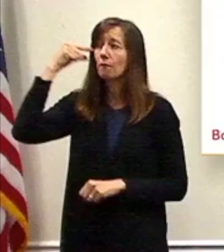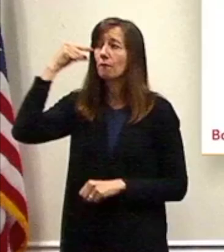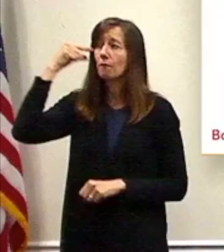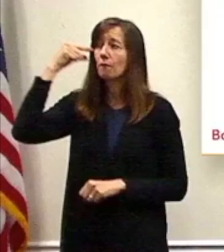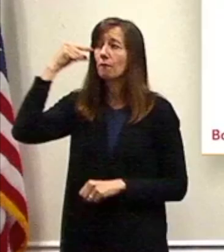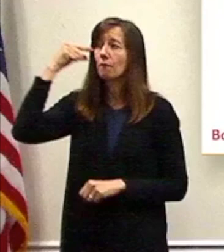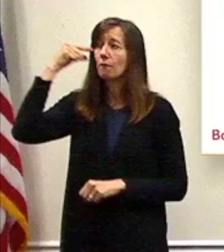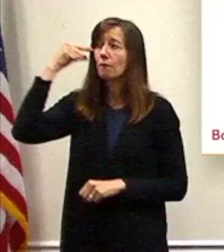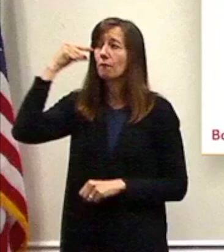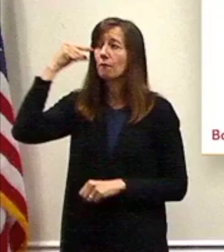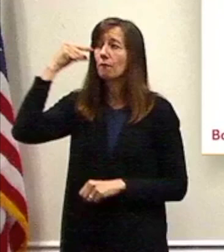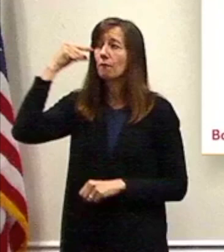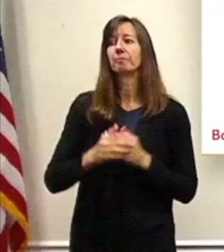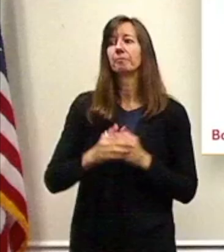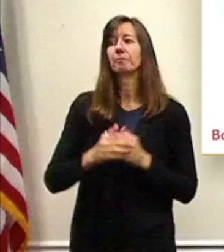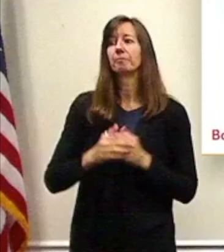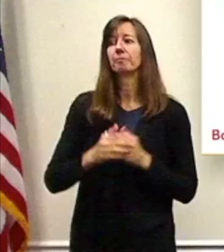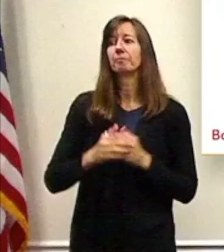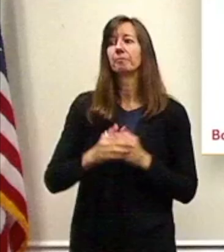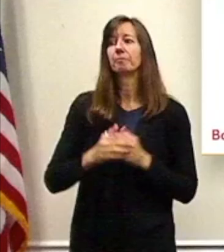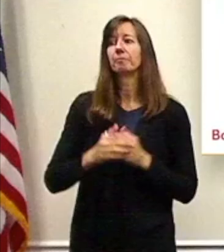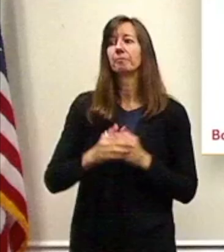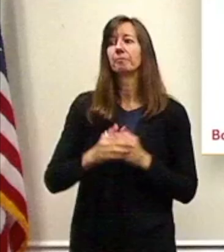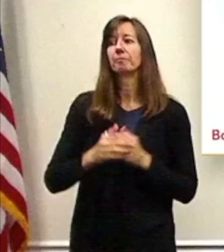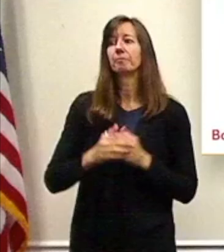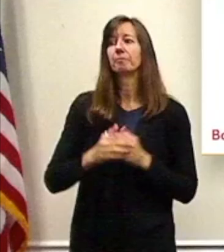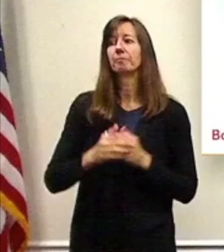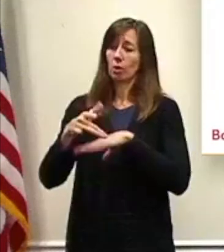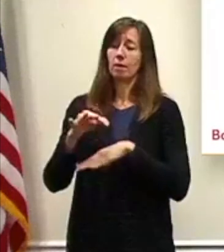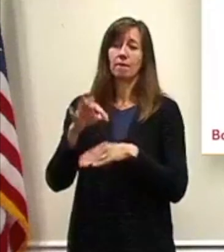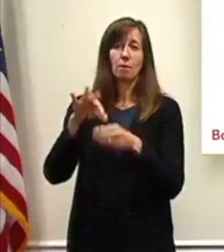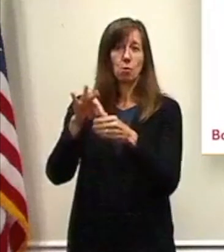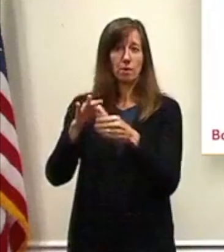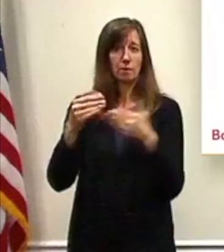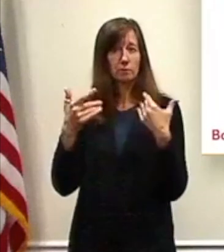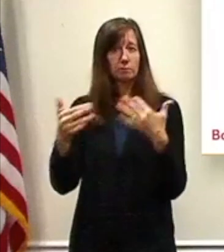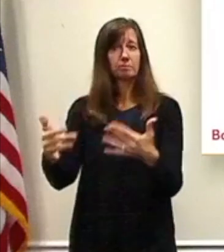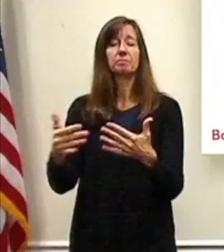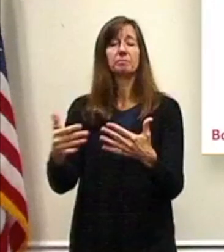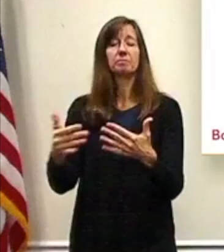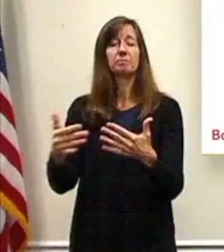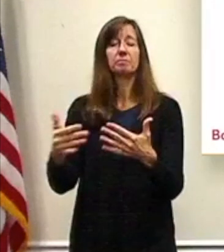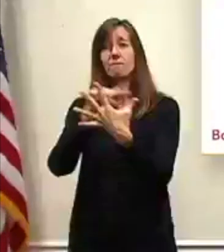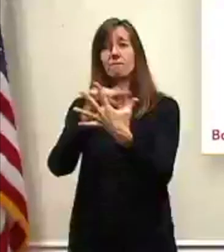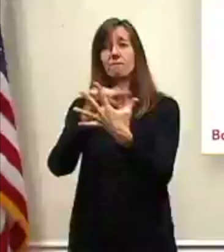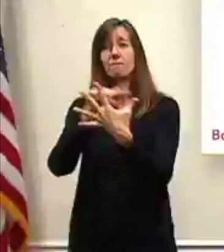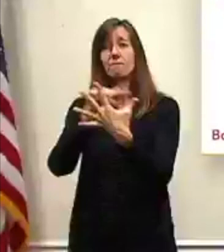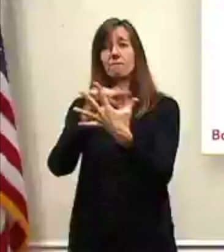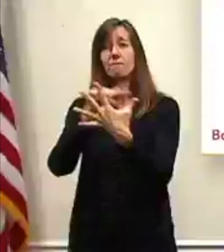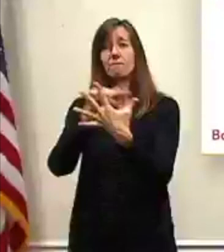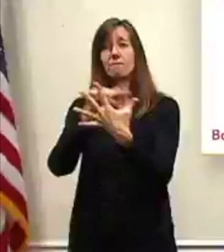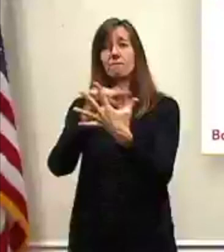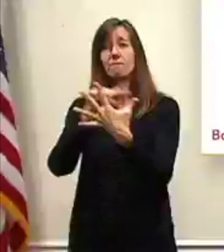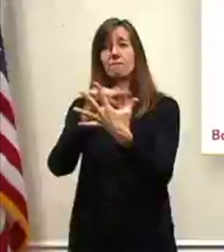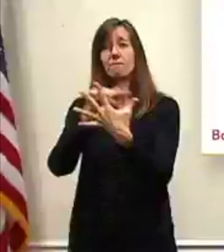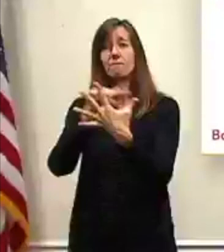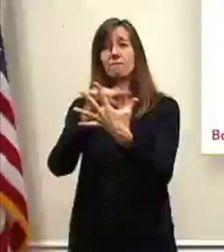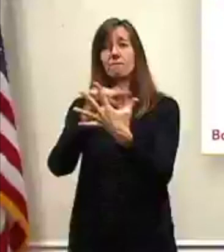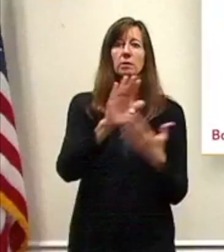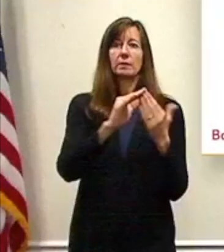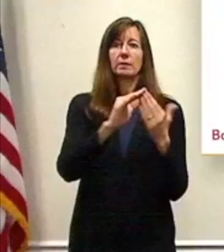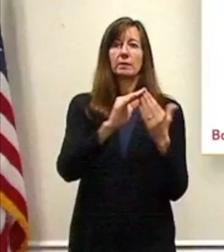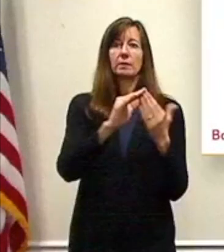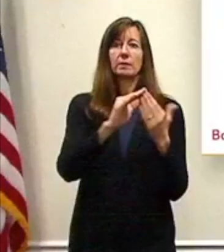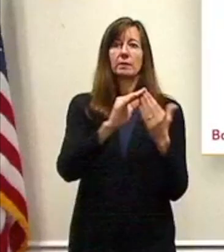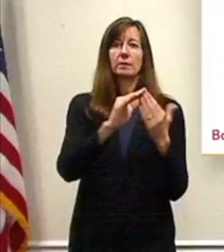please, early voting is underway. You can vote in five locations in Dutchess County, Fishkill Town Hall